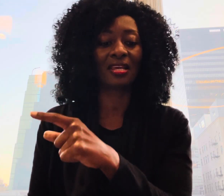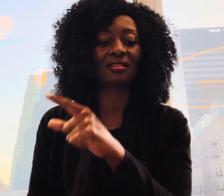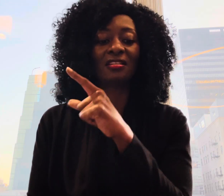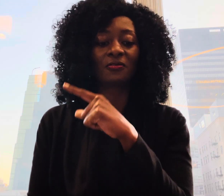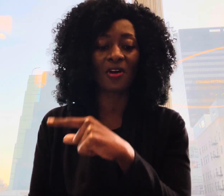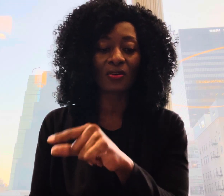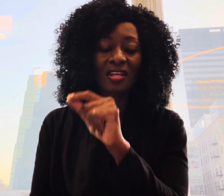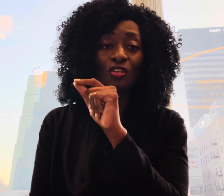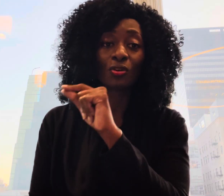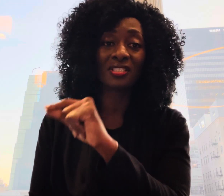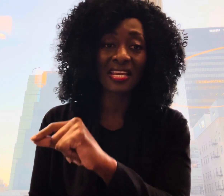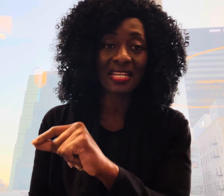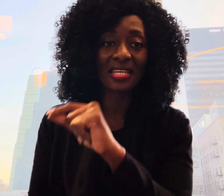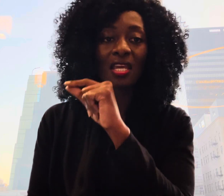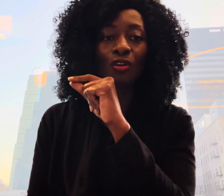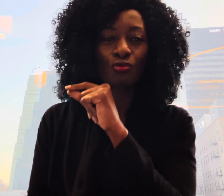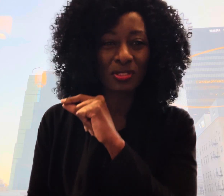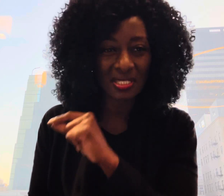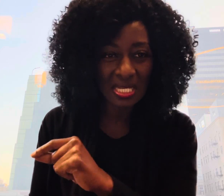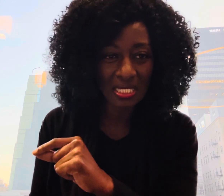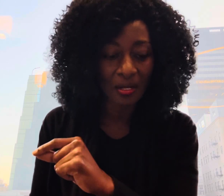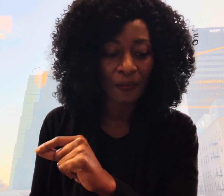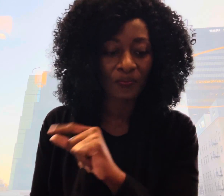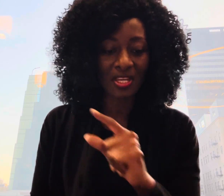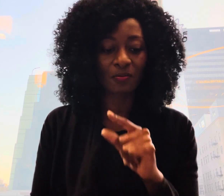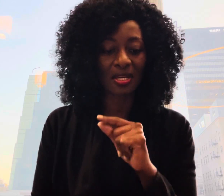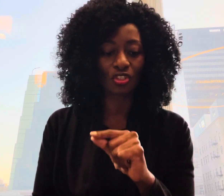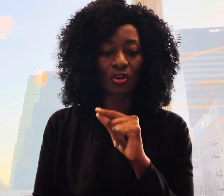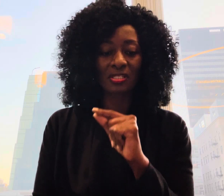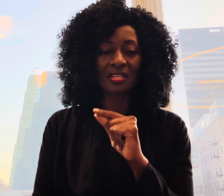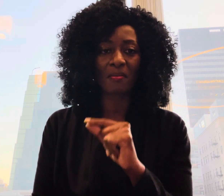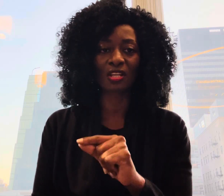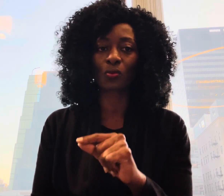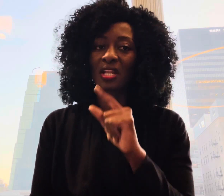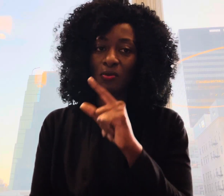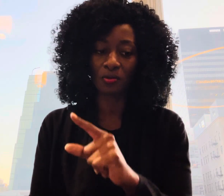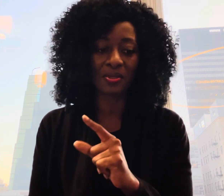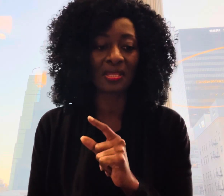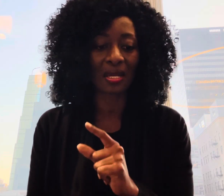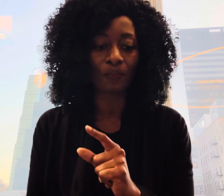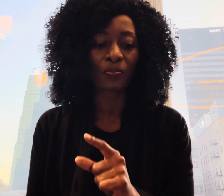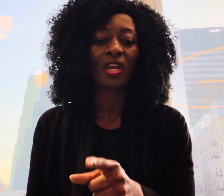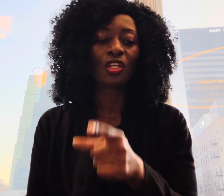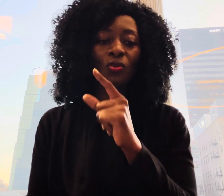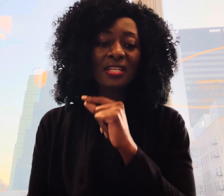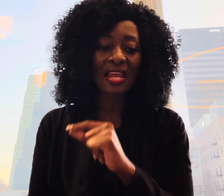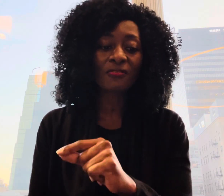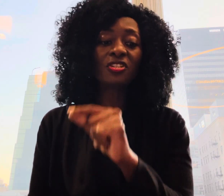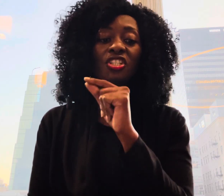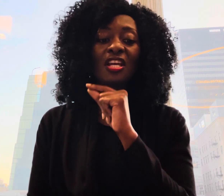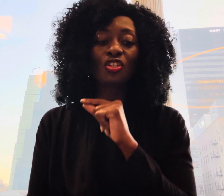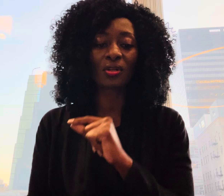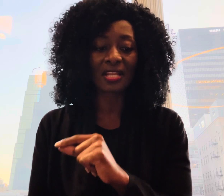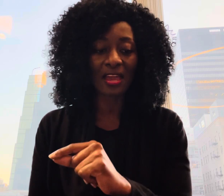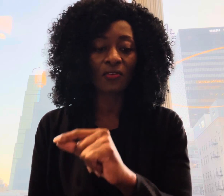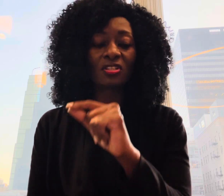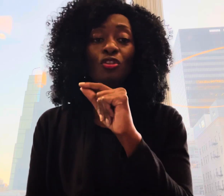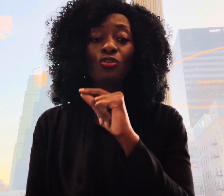is found in your daily routine that's by john c maxwell let me repeat that you'll never change your life until you